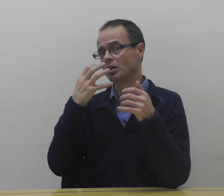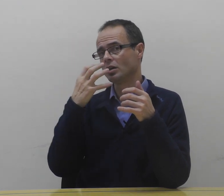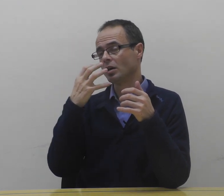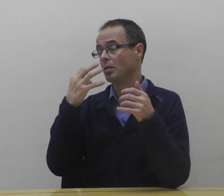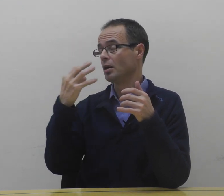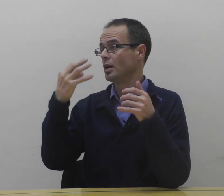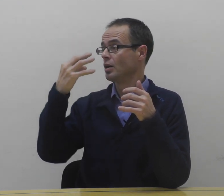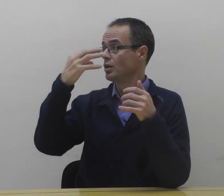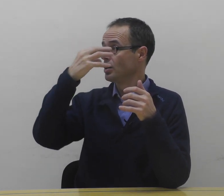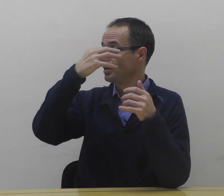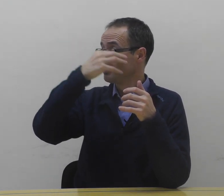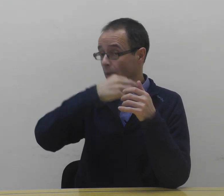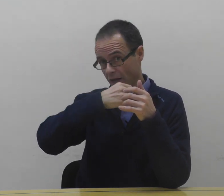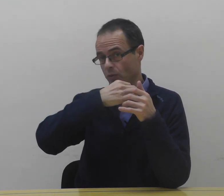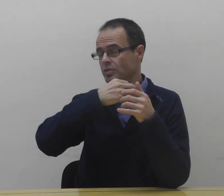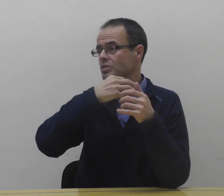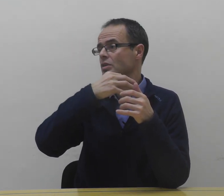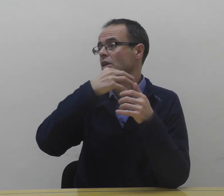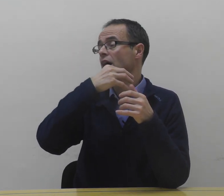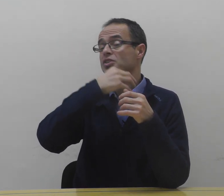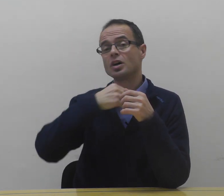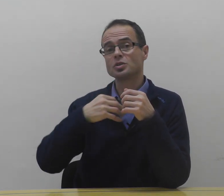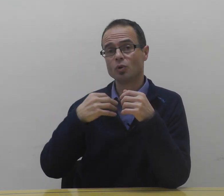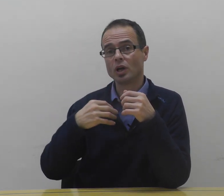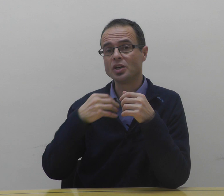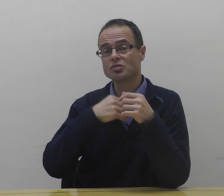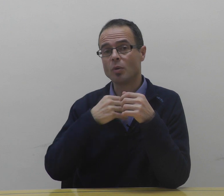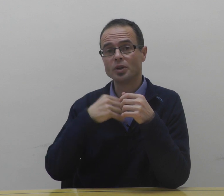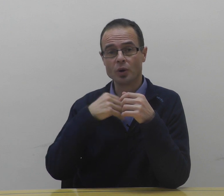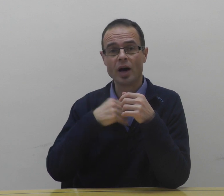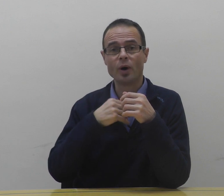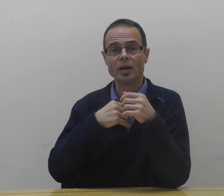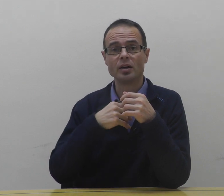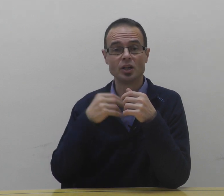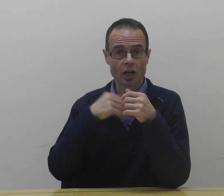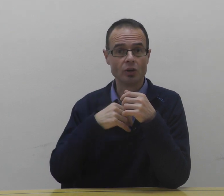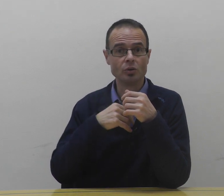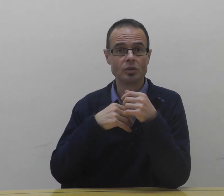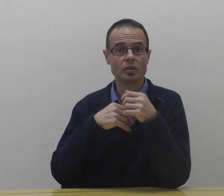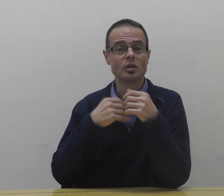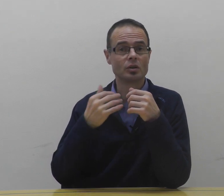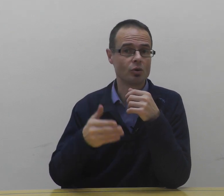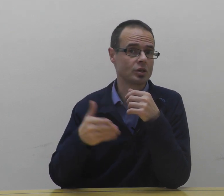backwards, and the tongue is more likely to drop into your airway and occlude, causing